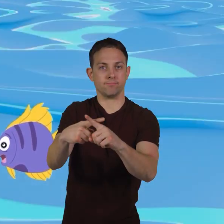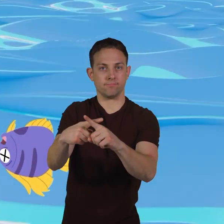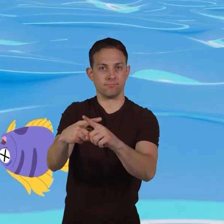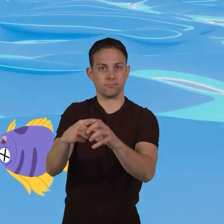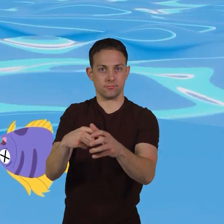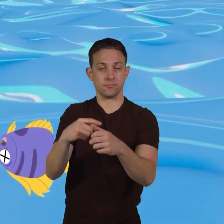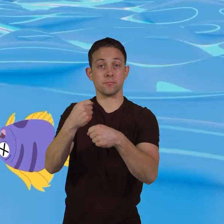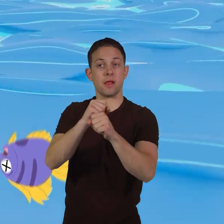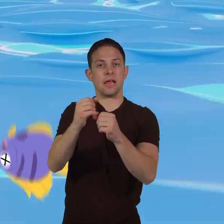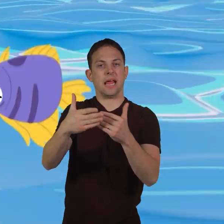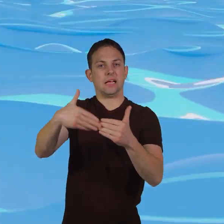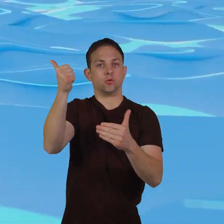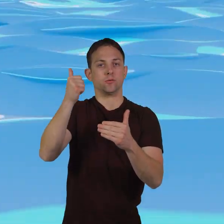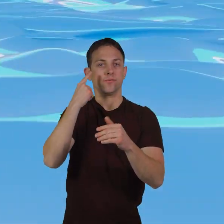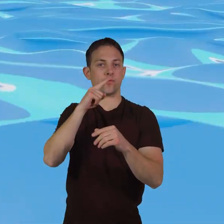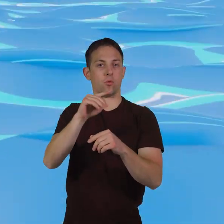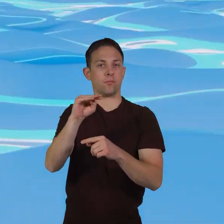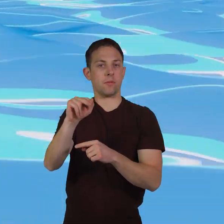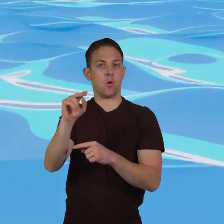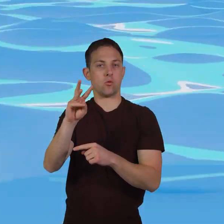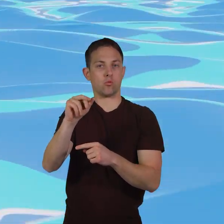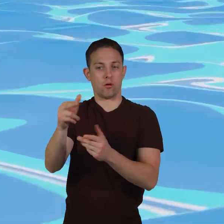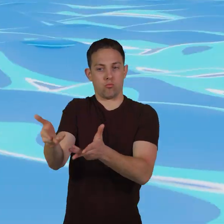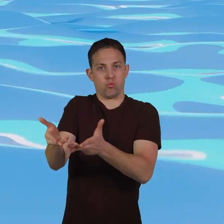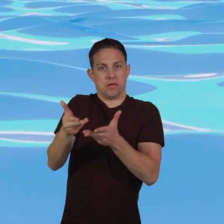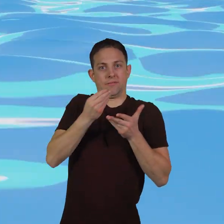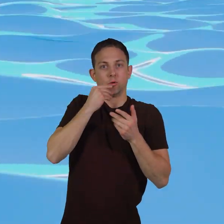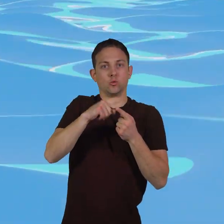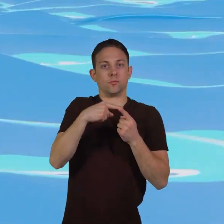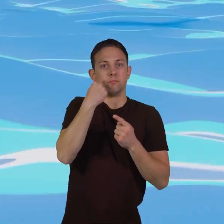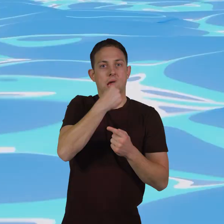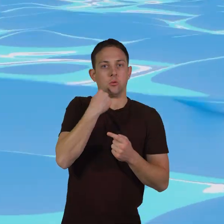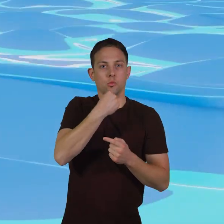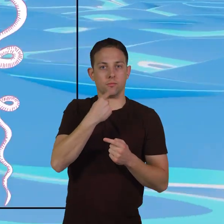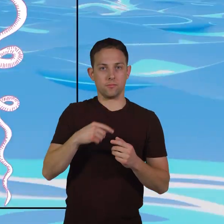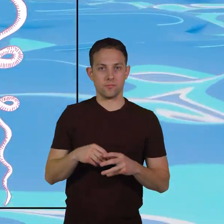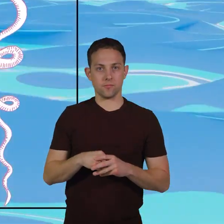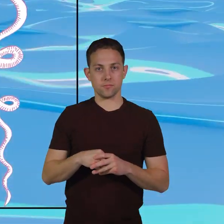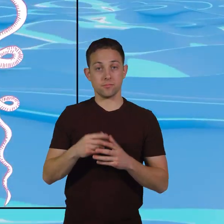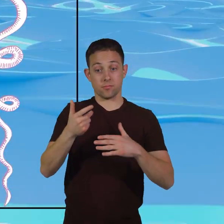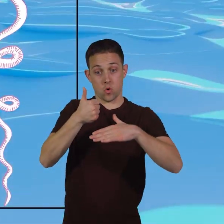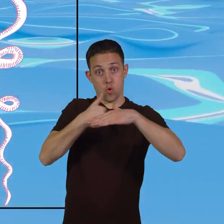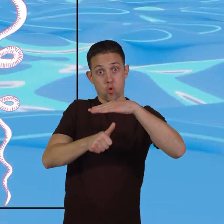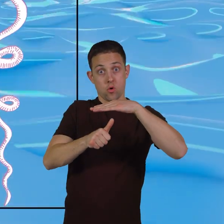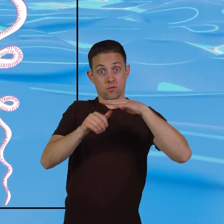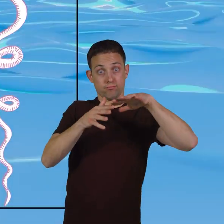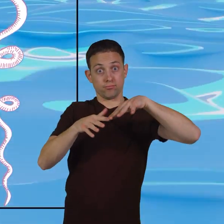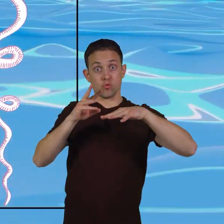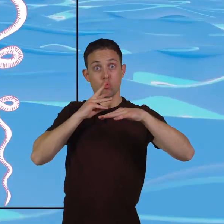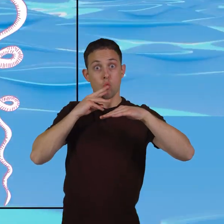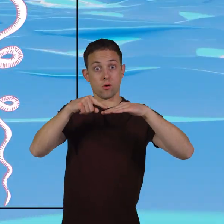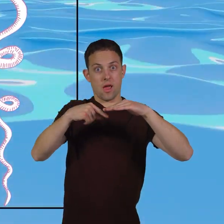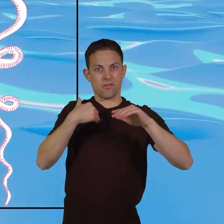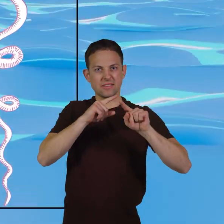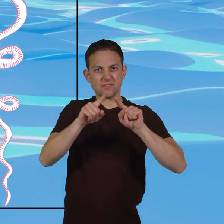This makes it easier for the manowar to bring food to its mouth. Underneath the float, there are multiple mouths called